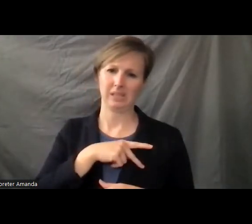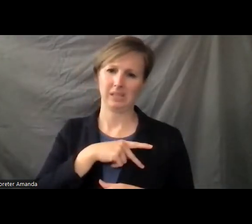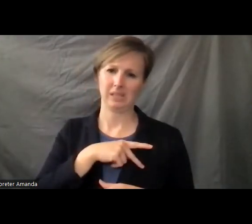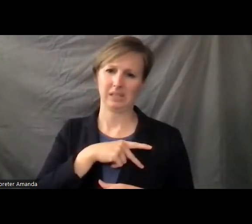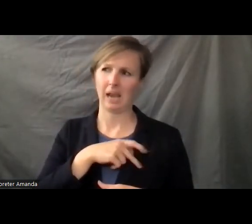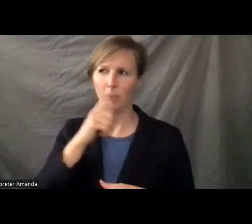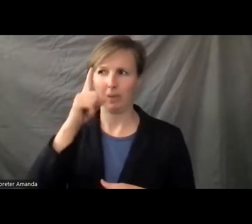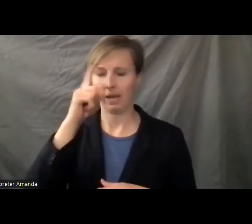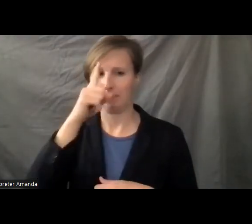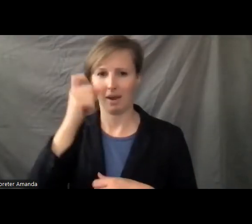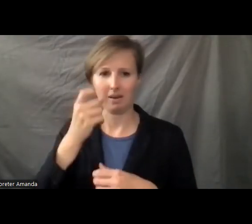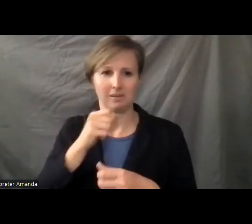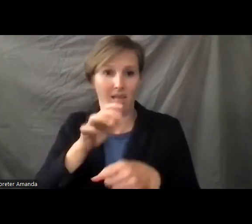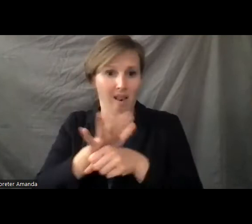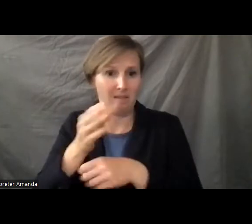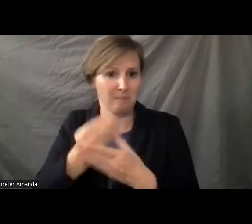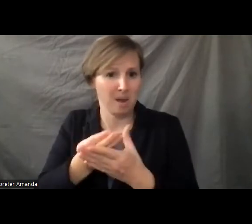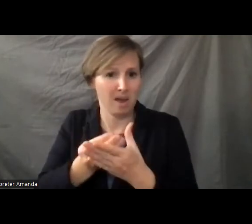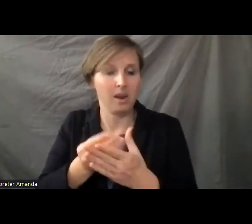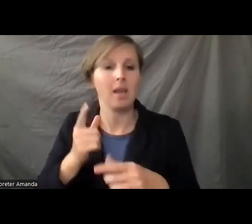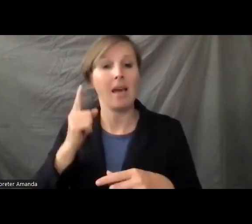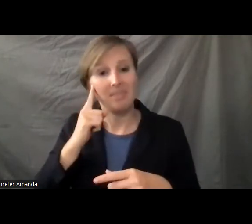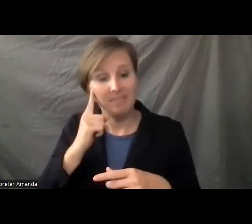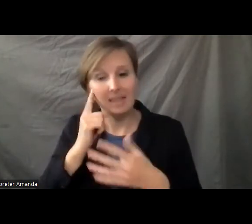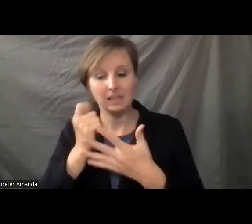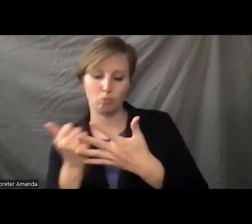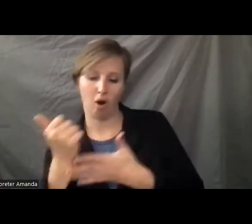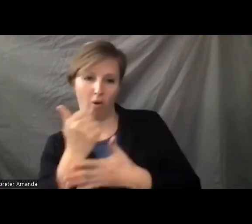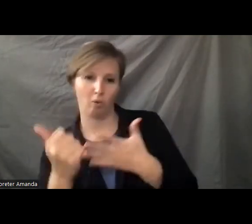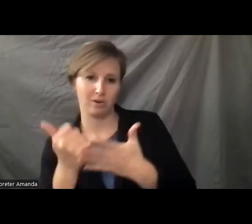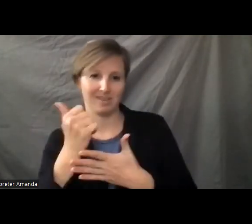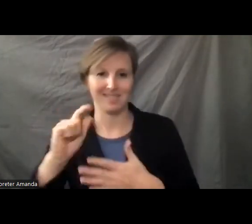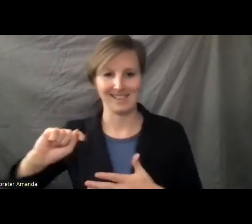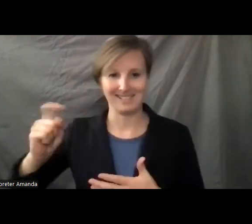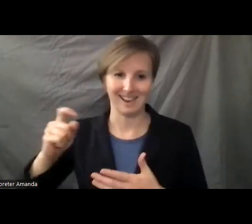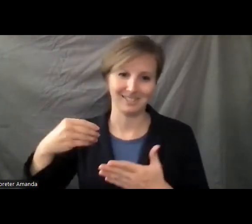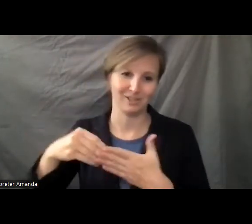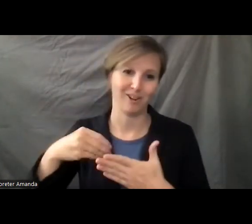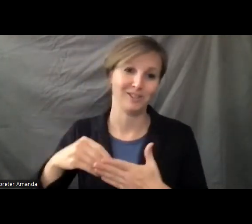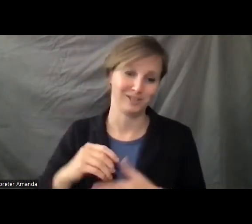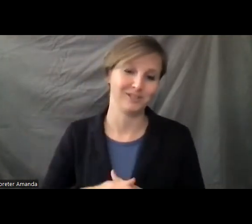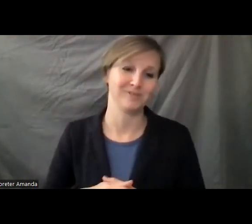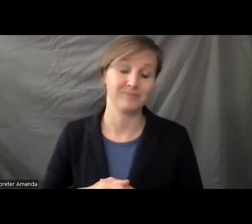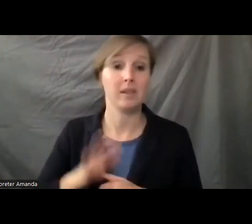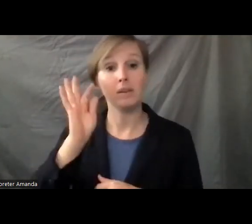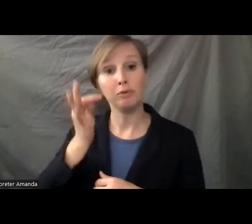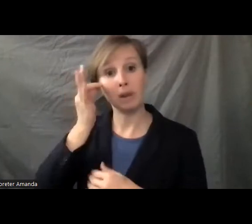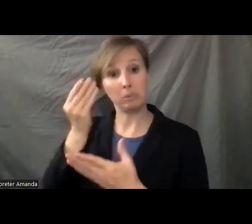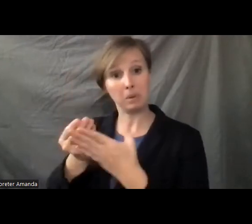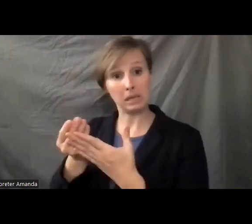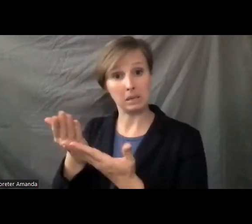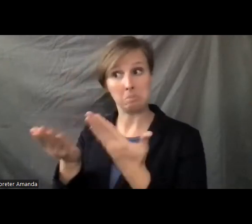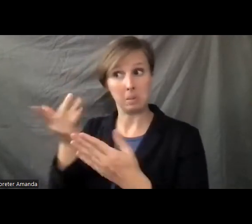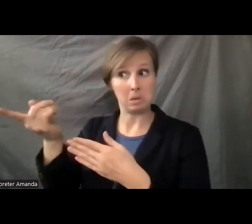funding, but I see this as a lack of prioritizing of funding tax dollars. And the federal dollars may be available,